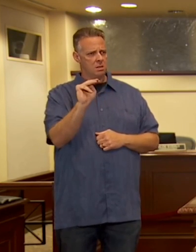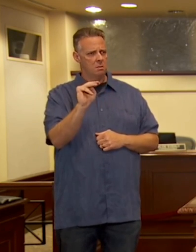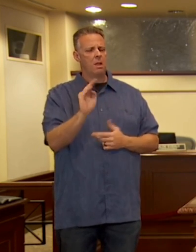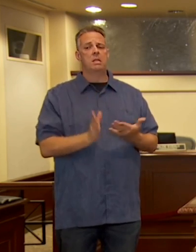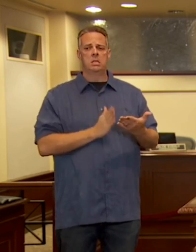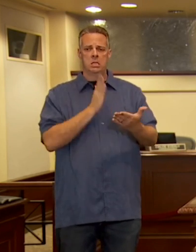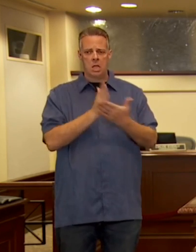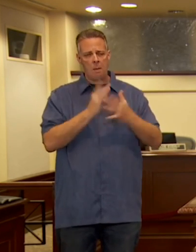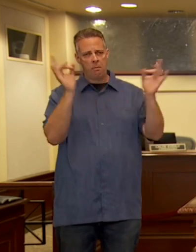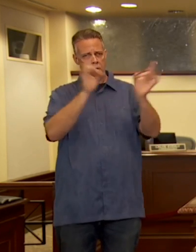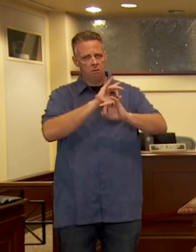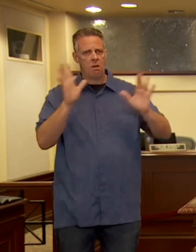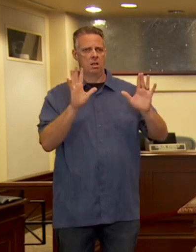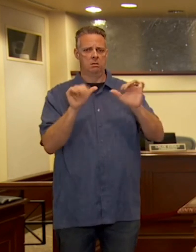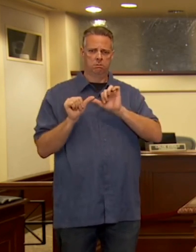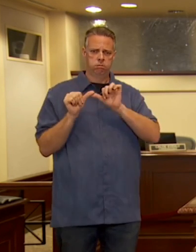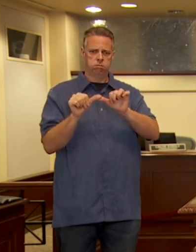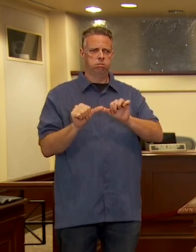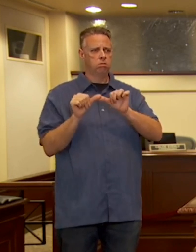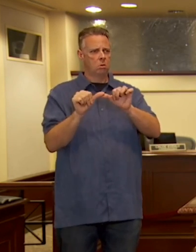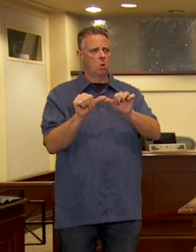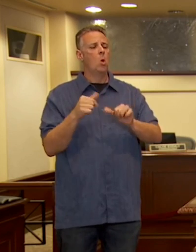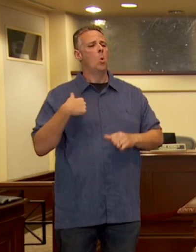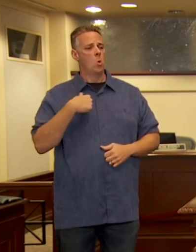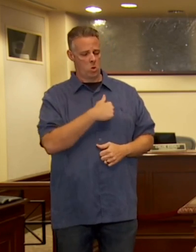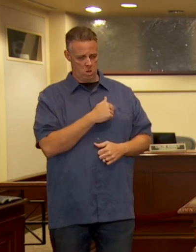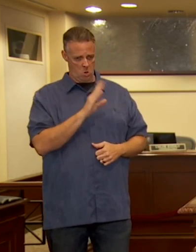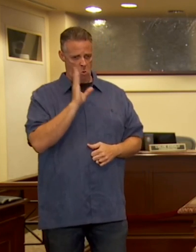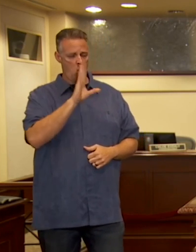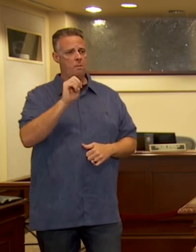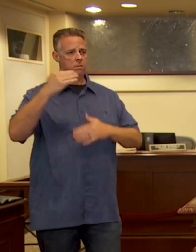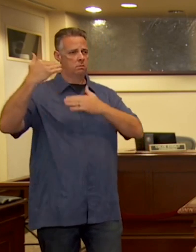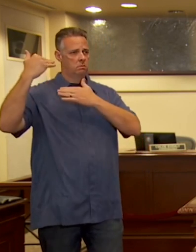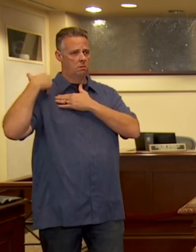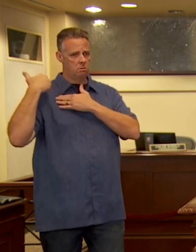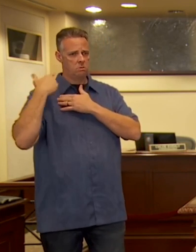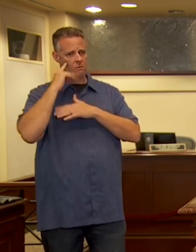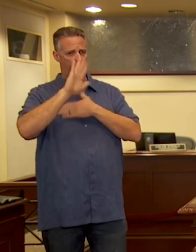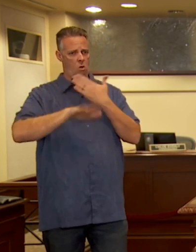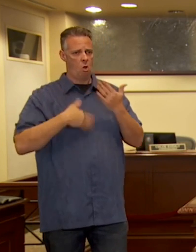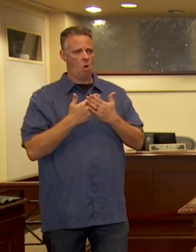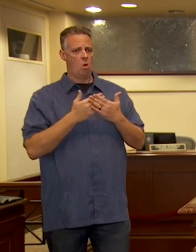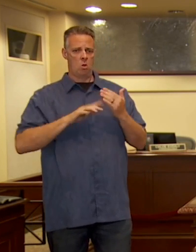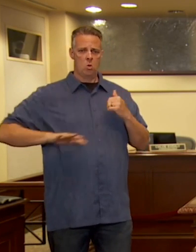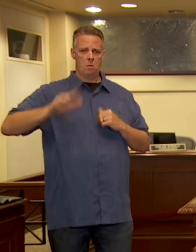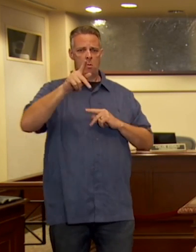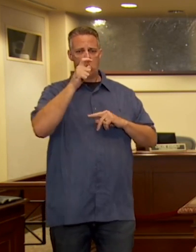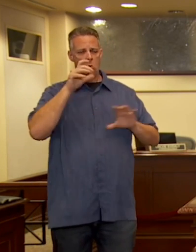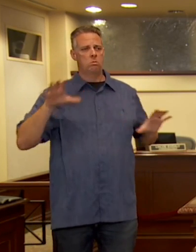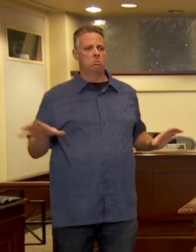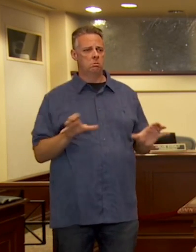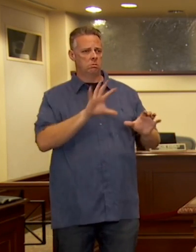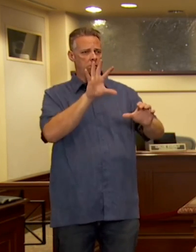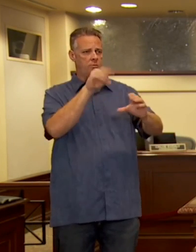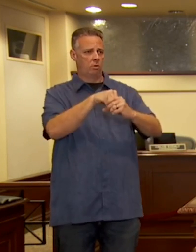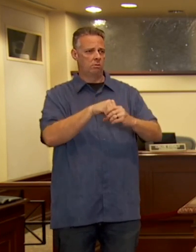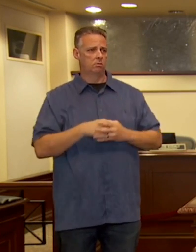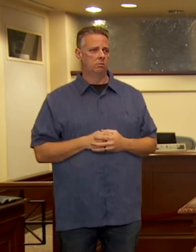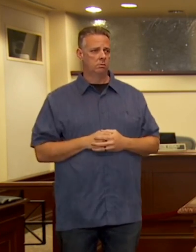the violence as we are and will continue to be held accountable by all of our residents. Today,